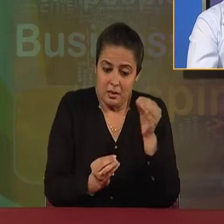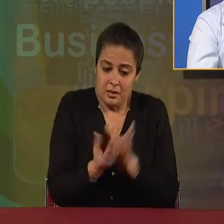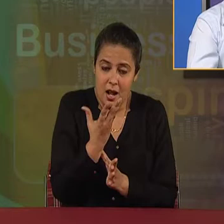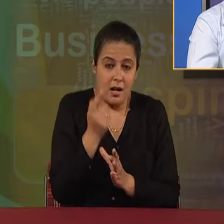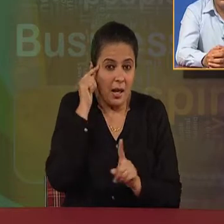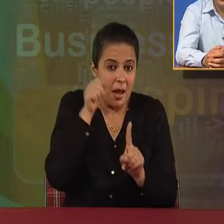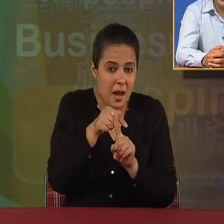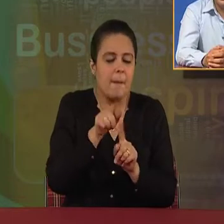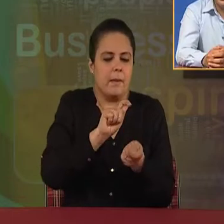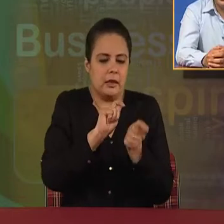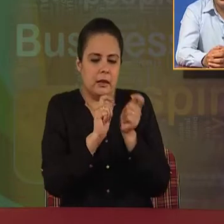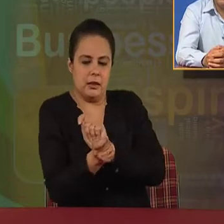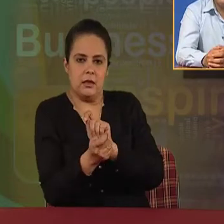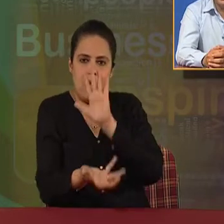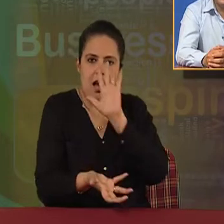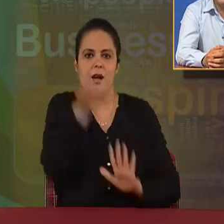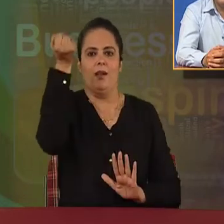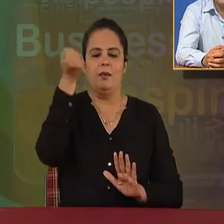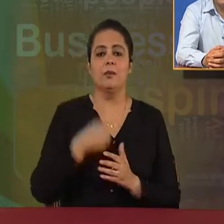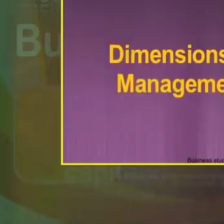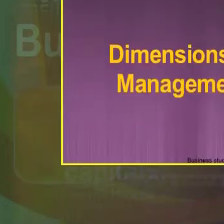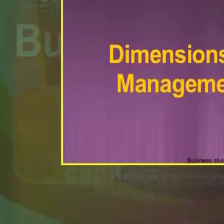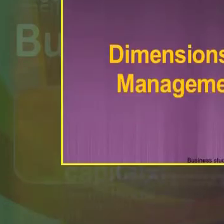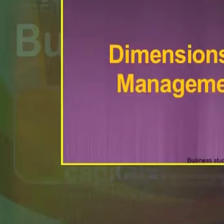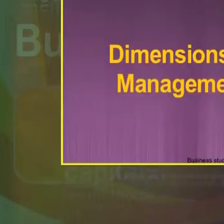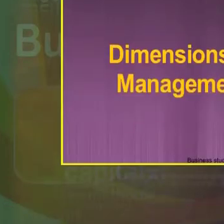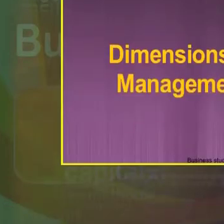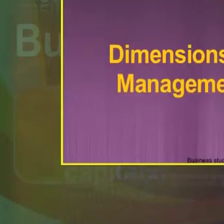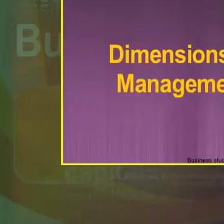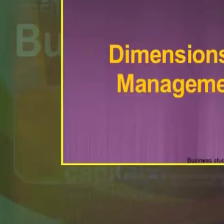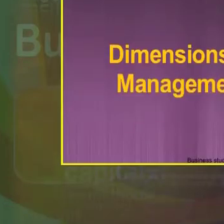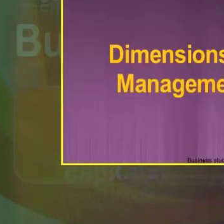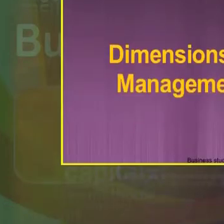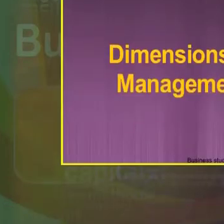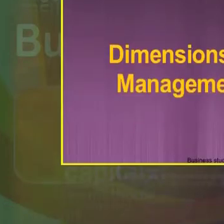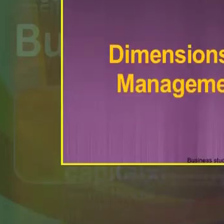consumption. It is a link between management of work and management of people.